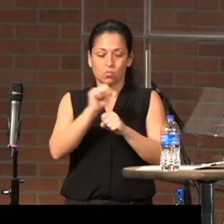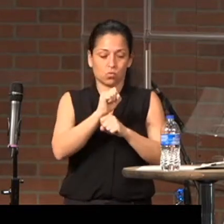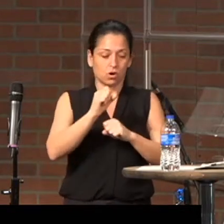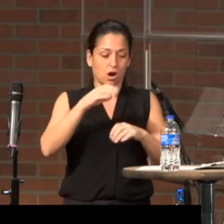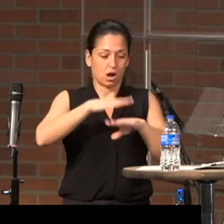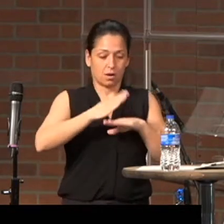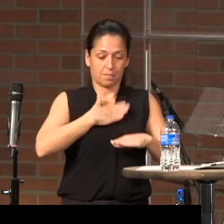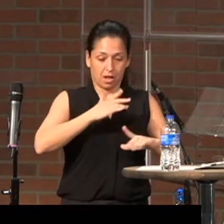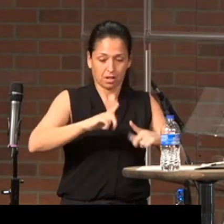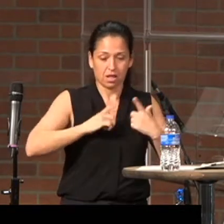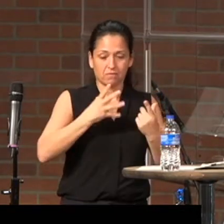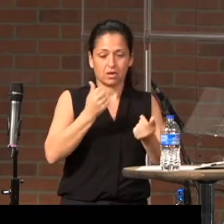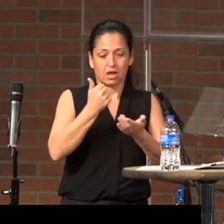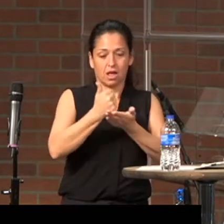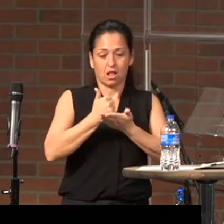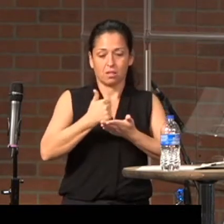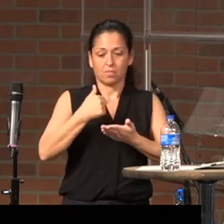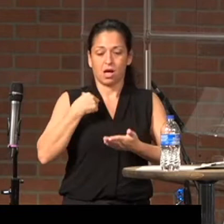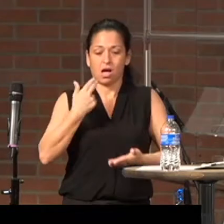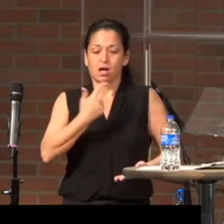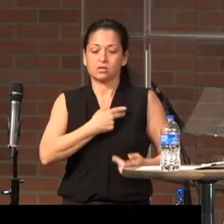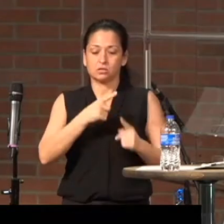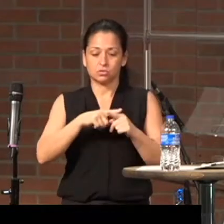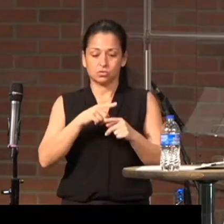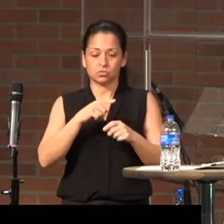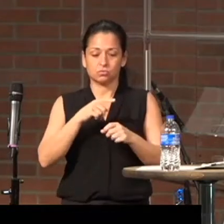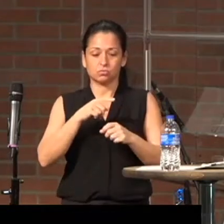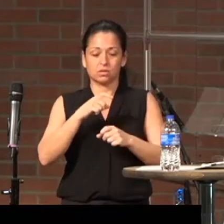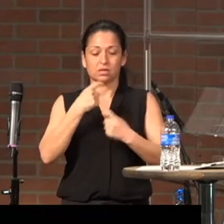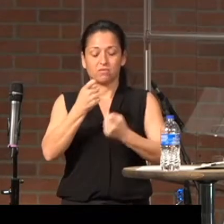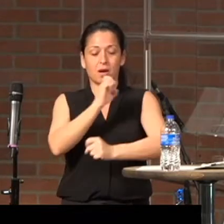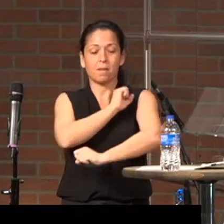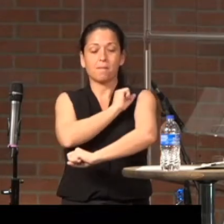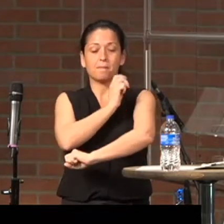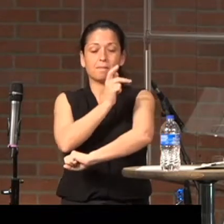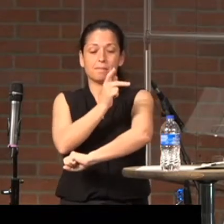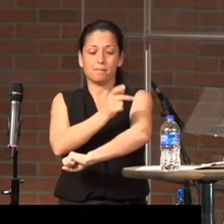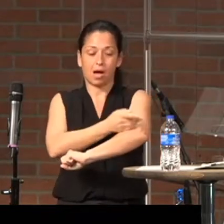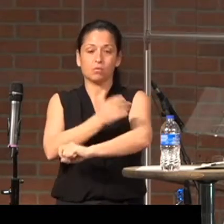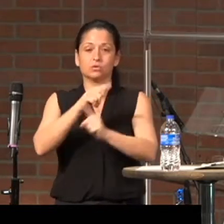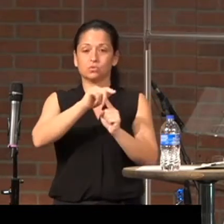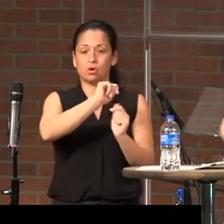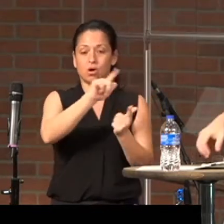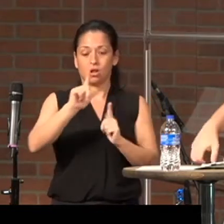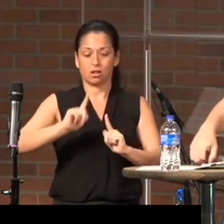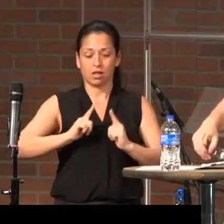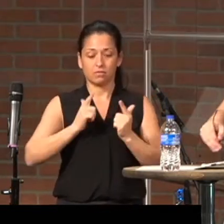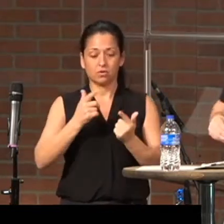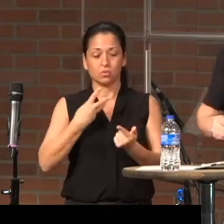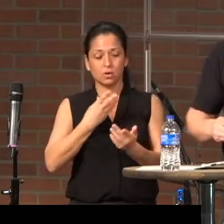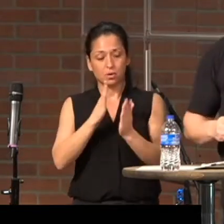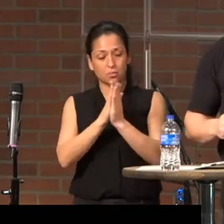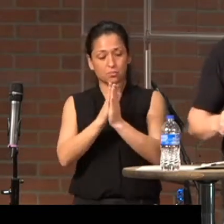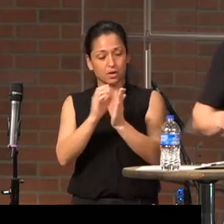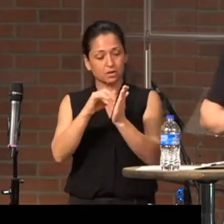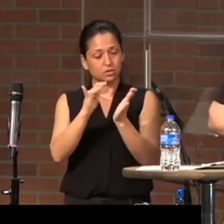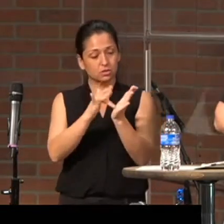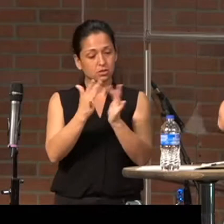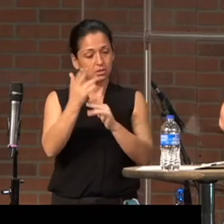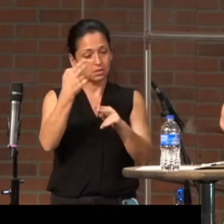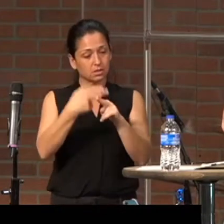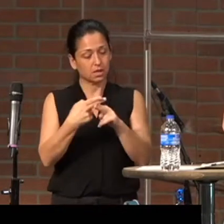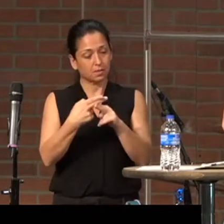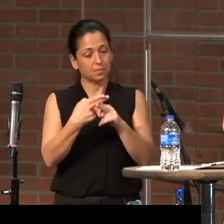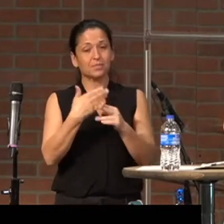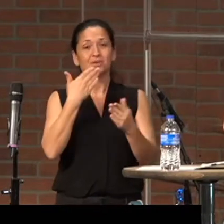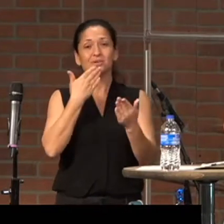us apply that to our lives. And we pray this in your name, Jesus. Amen. New thing for me? I